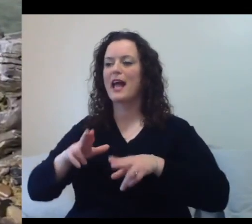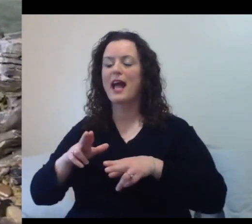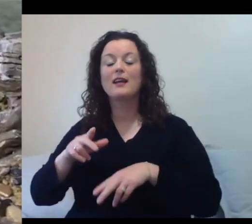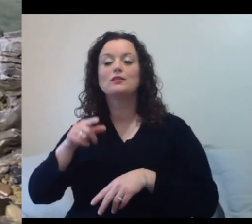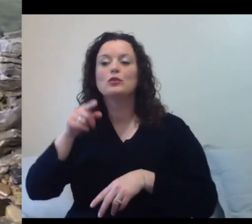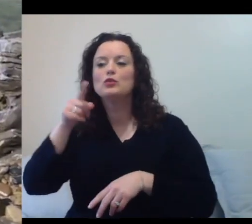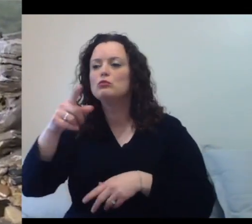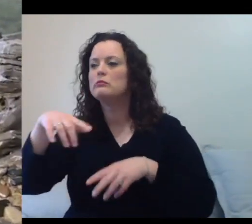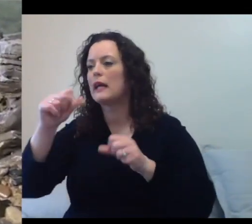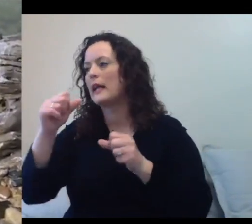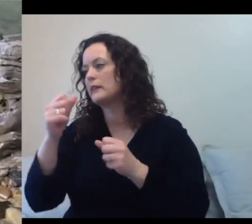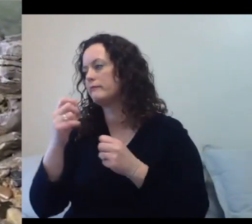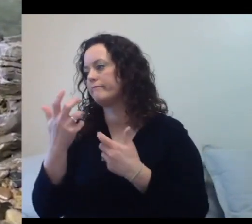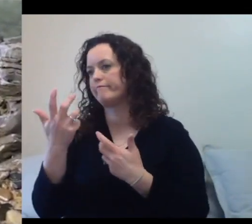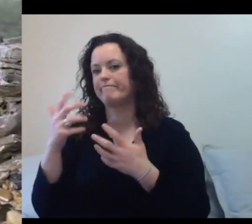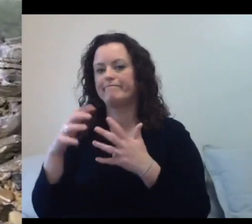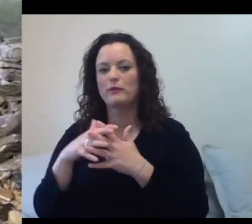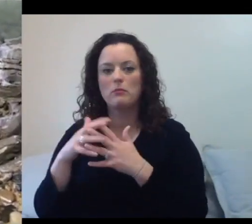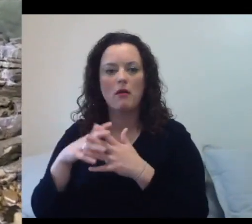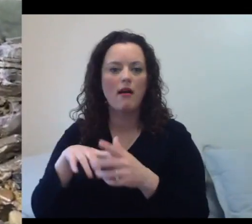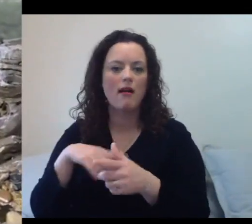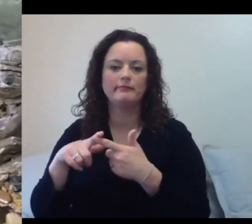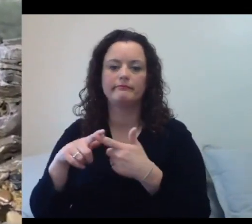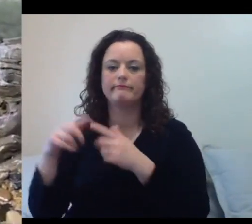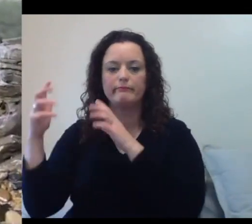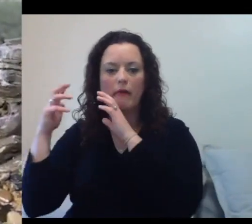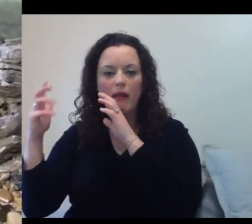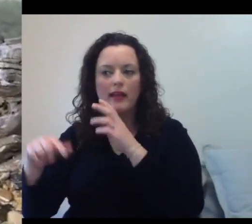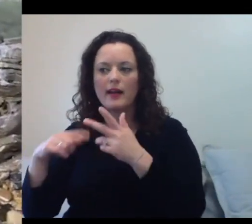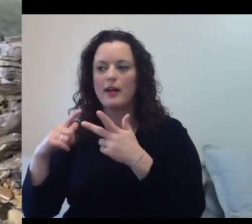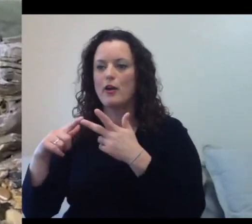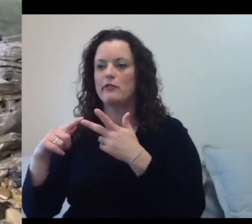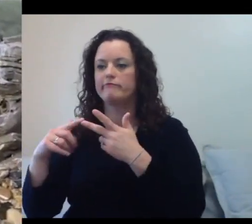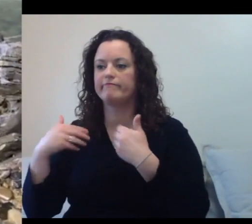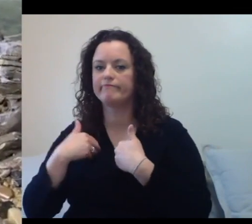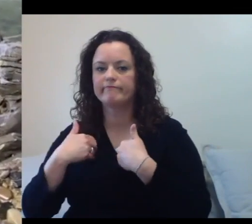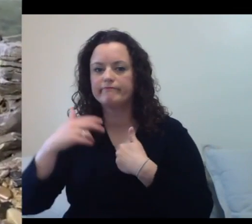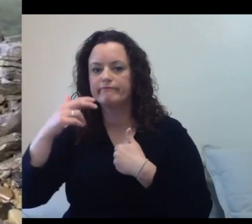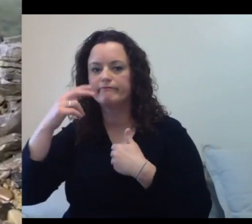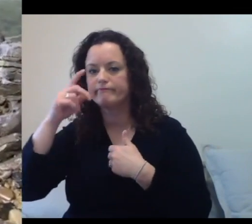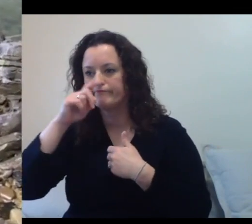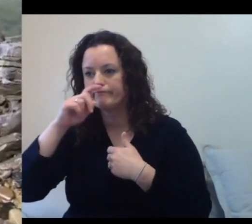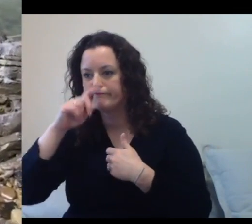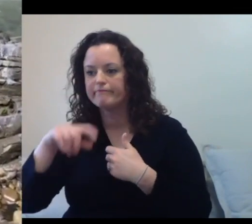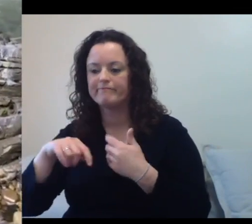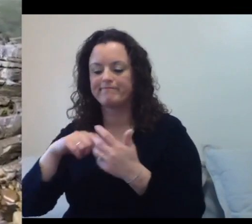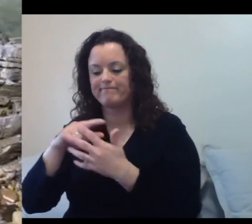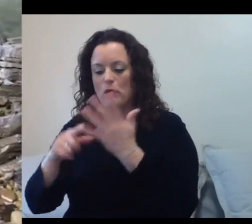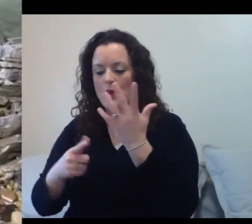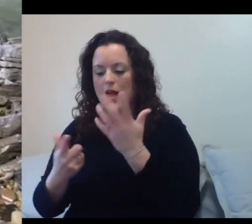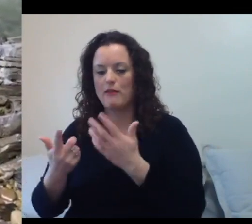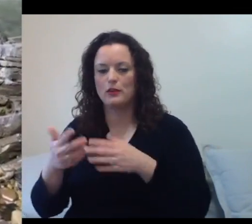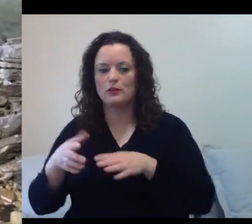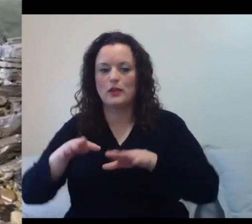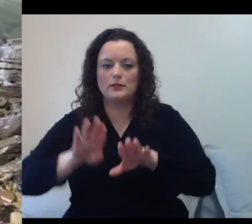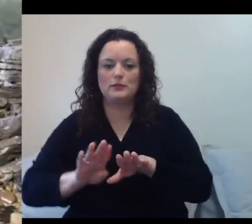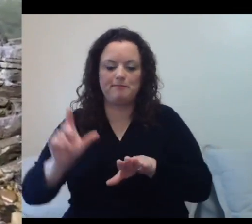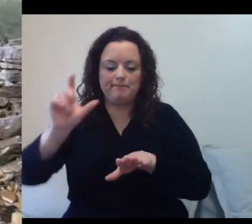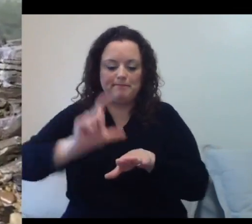football, or a pillow, or a stuffed animal, or any sort of cool thing, and you're going to try to incubate that on your feet. Again, the description is in the link. So, check that